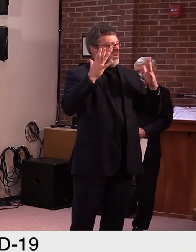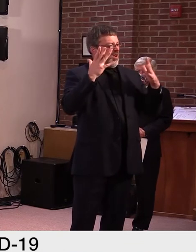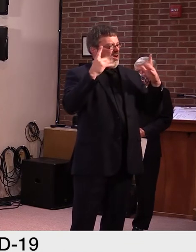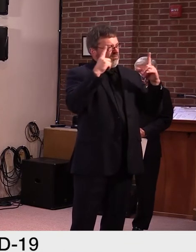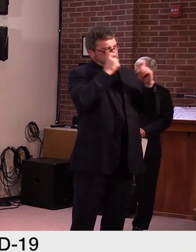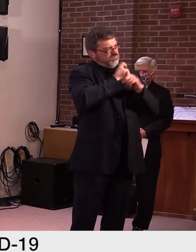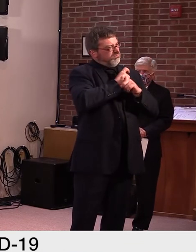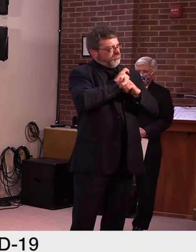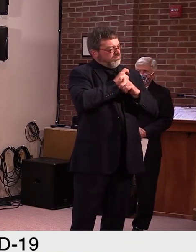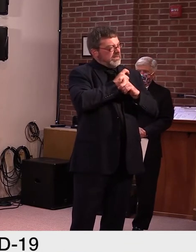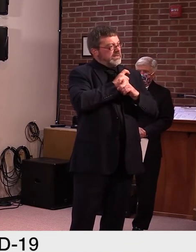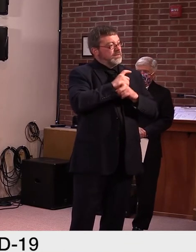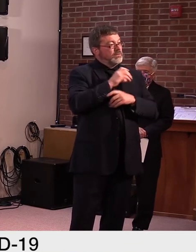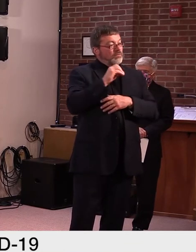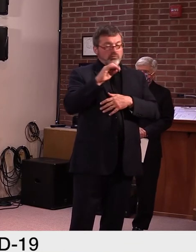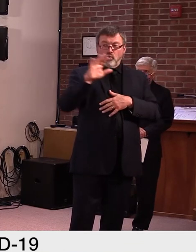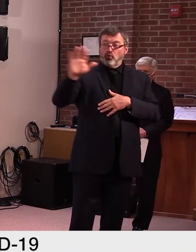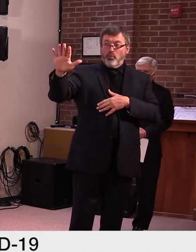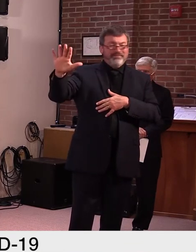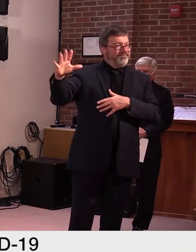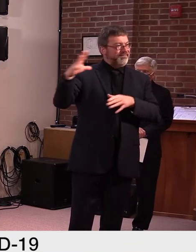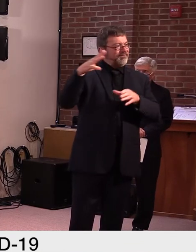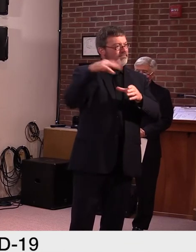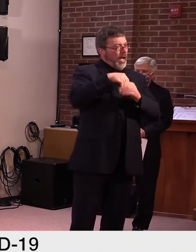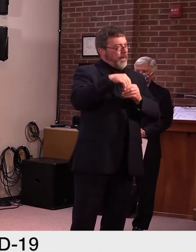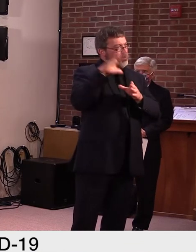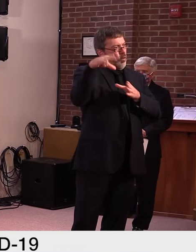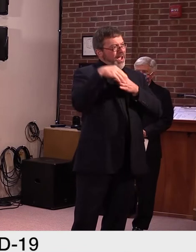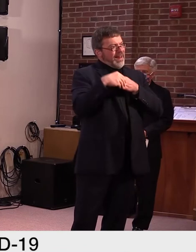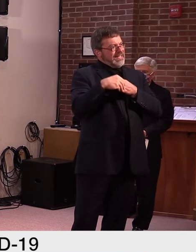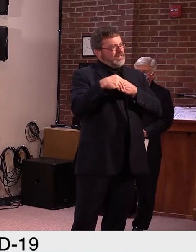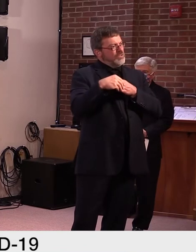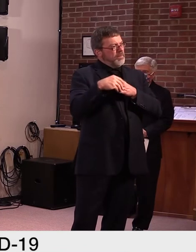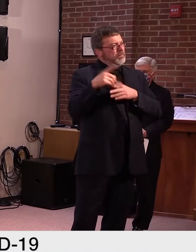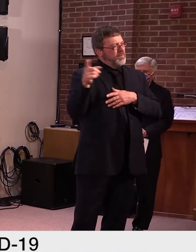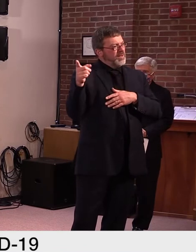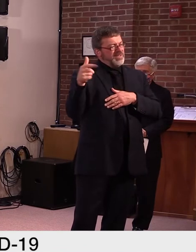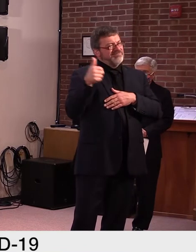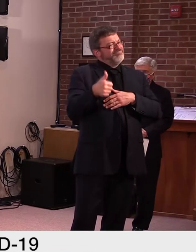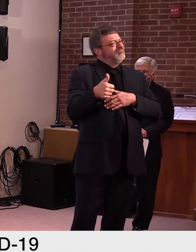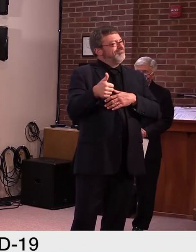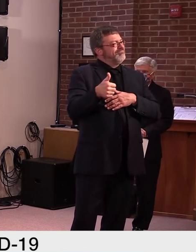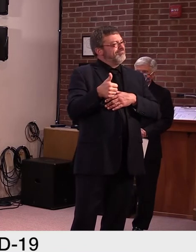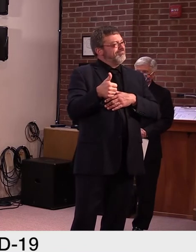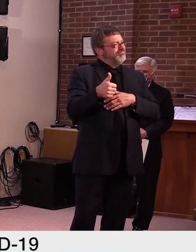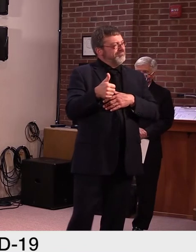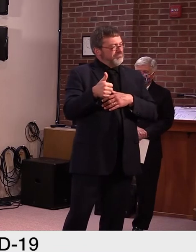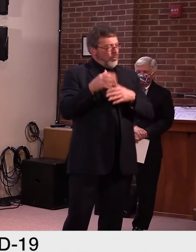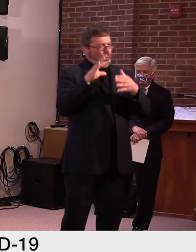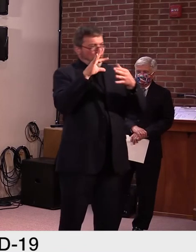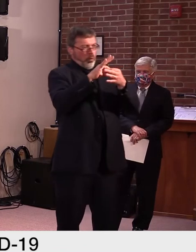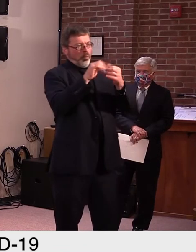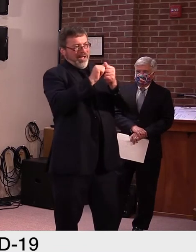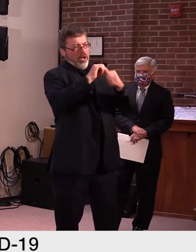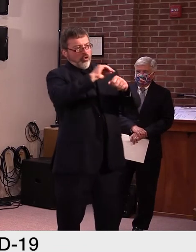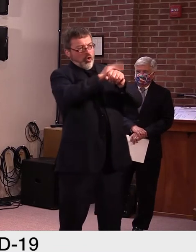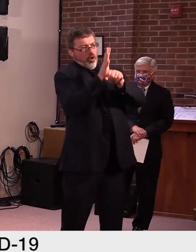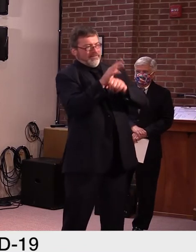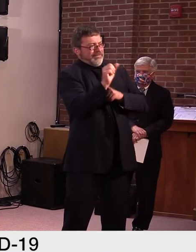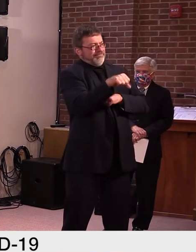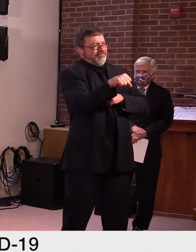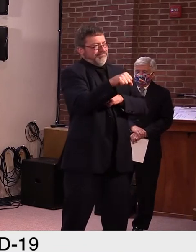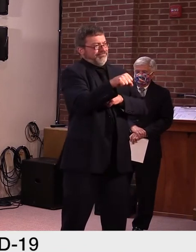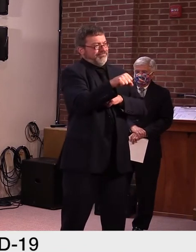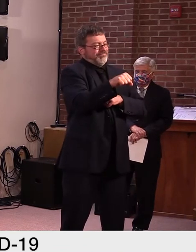not been as outstanding as it is, as it has been in COVID. What do you think about that?